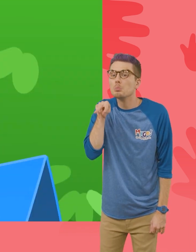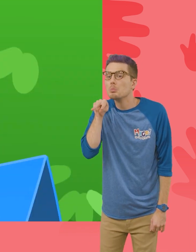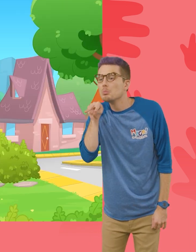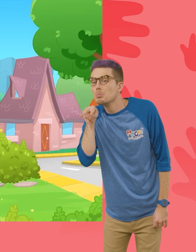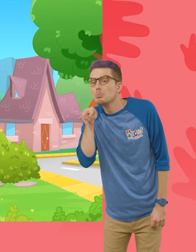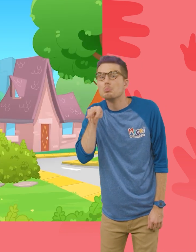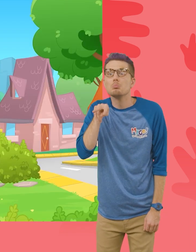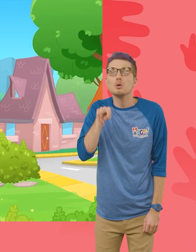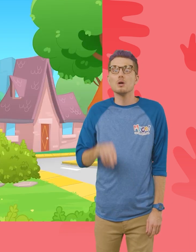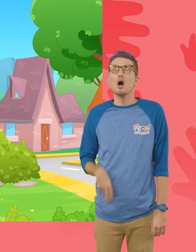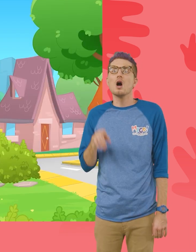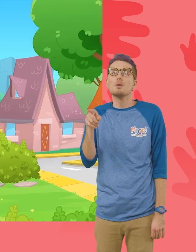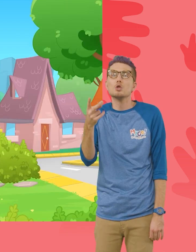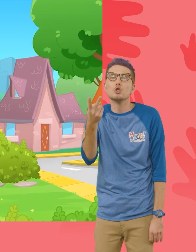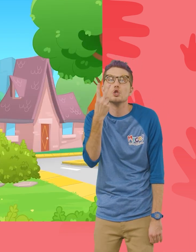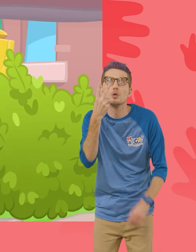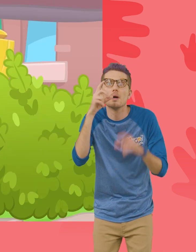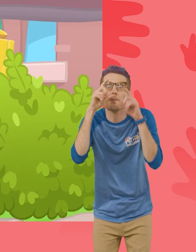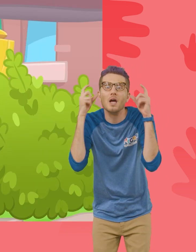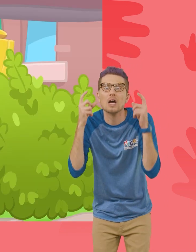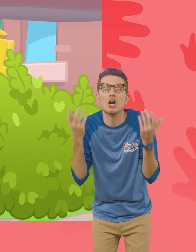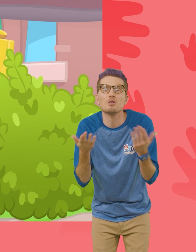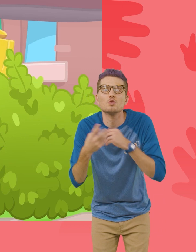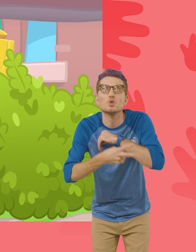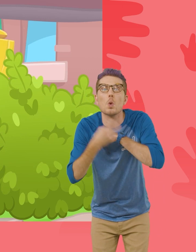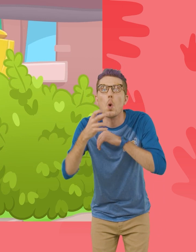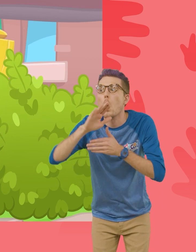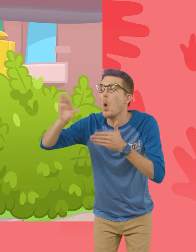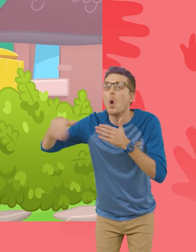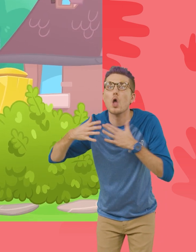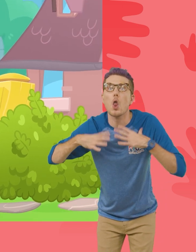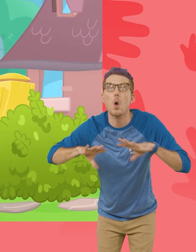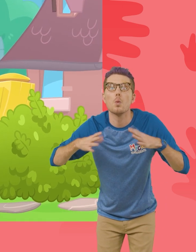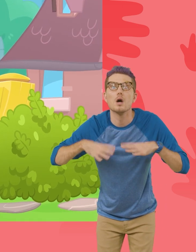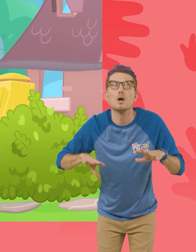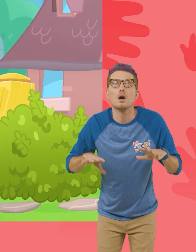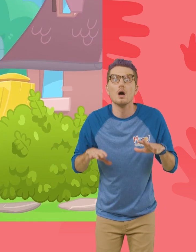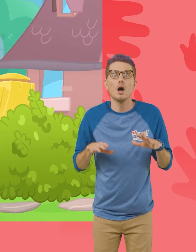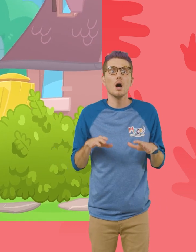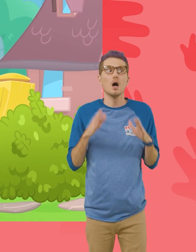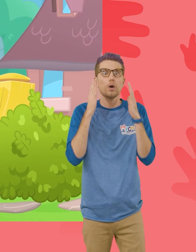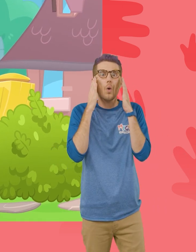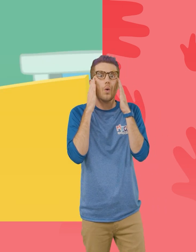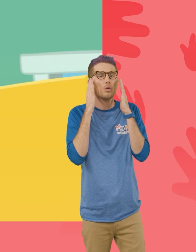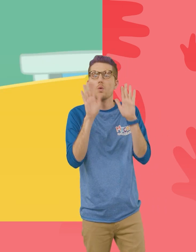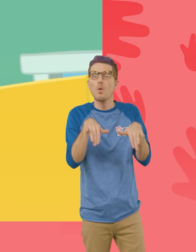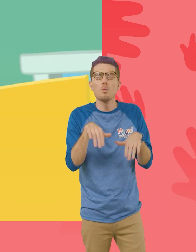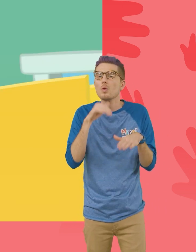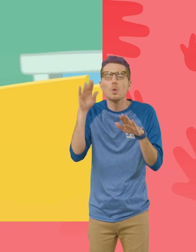Two bandits were just here. They stole all my clothes! Uh-uh! Don't worry, Daddy! We